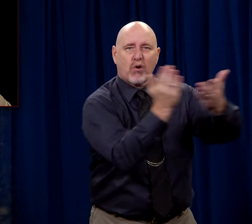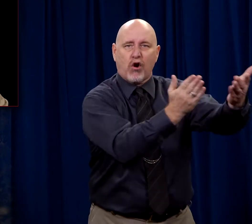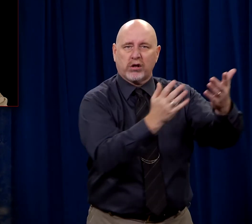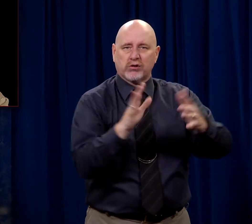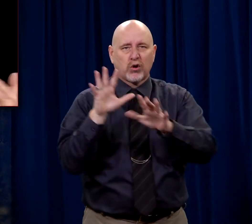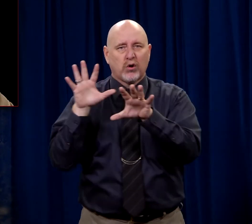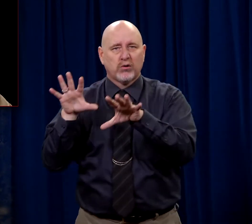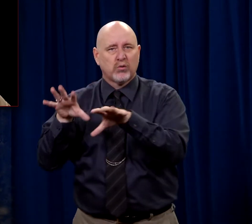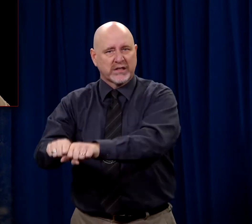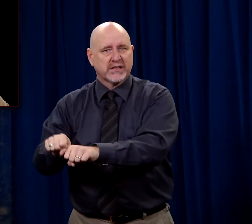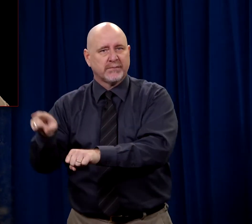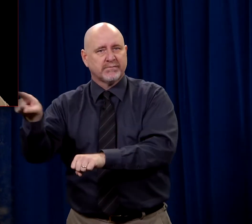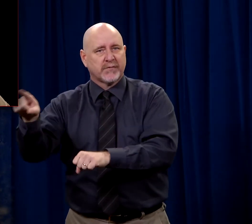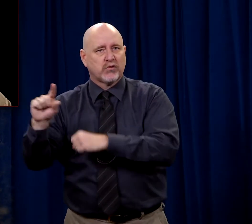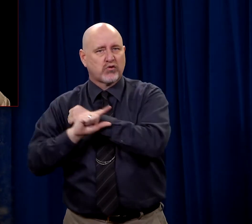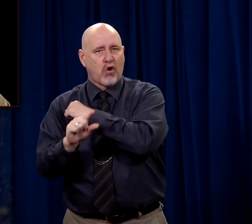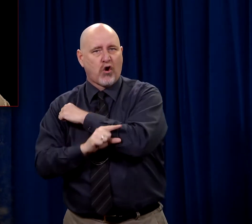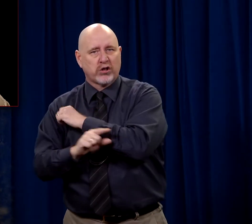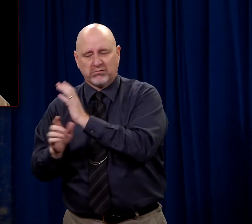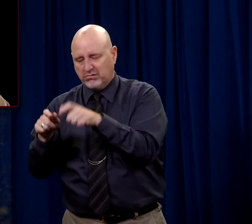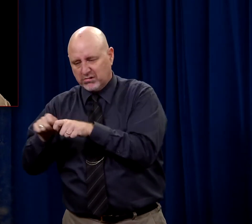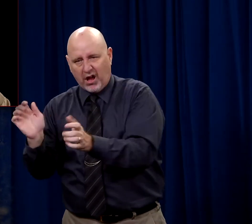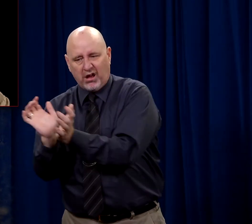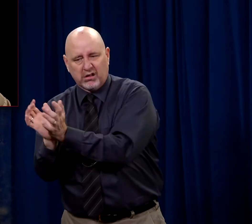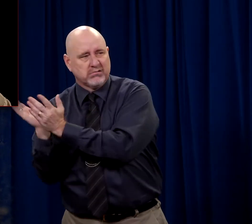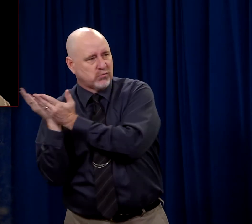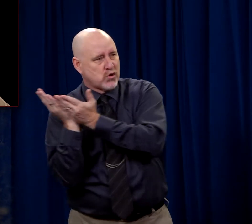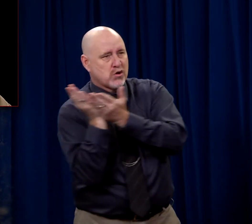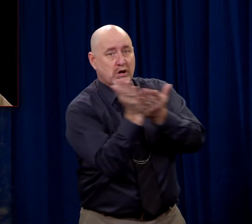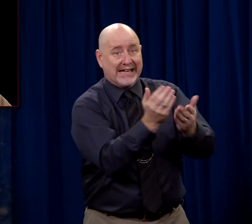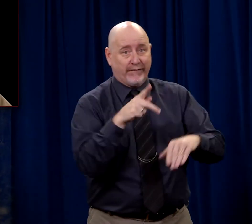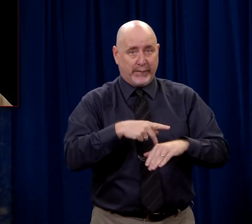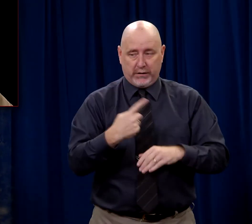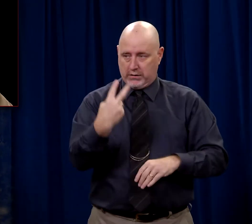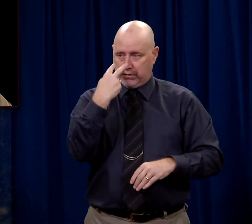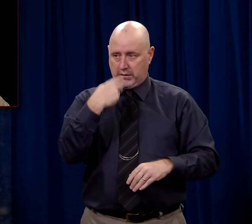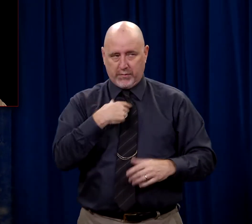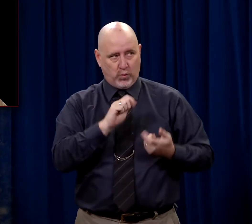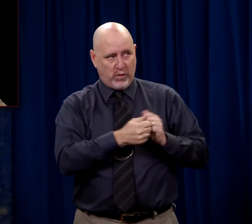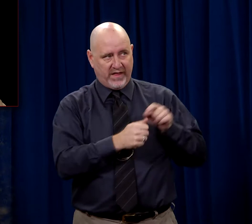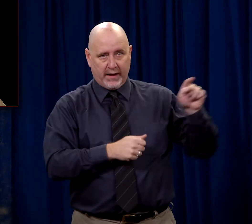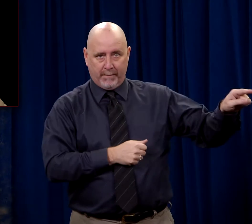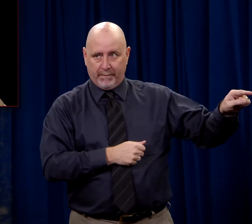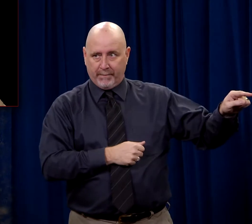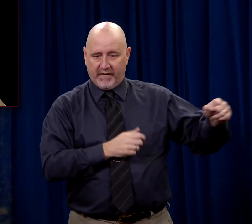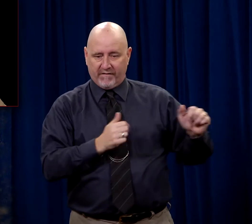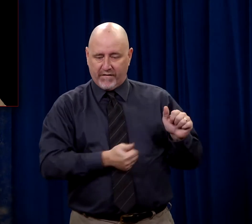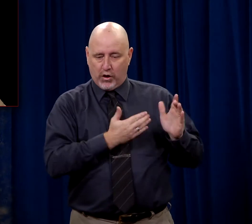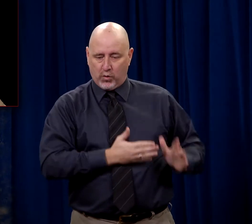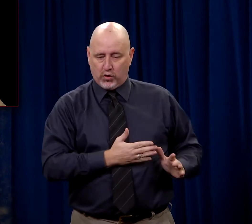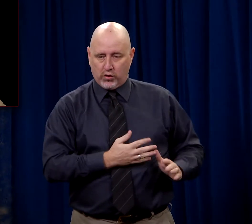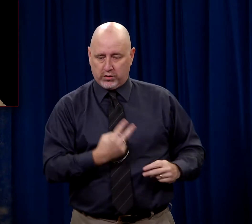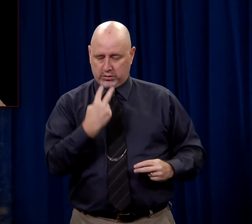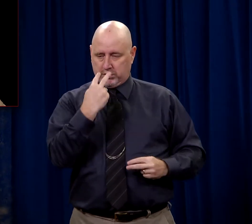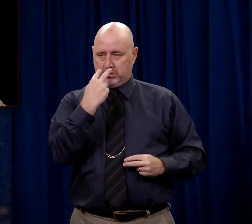who arrested Jesus in the garden, who bound Him and brought Him. If Peter is recognized as being one of the followers, it could be,